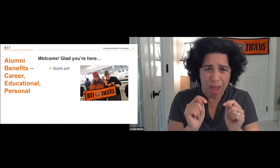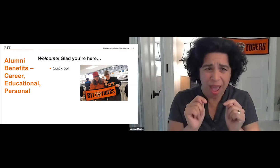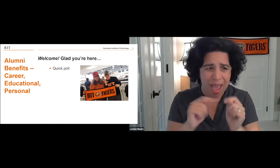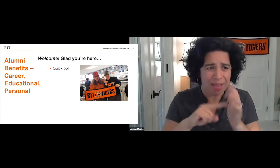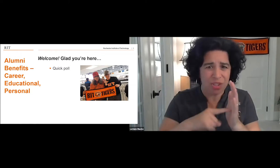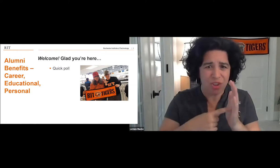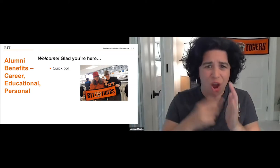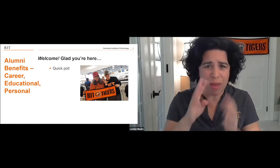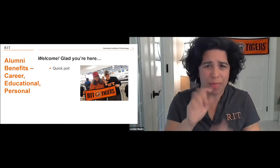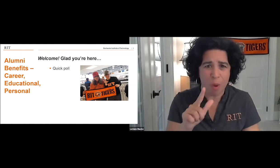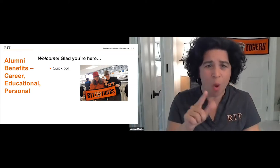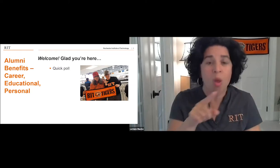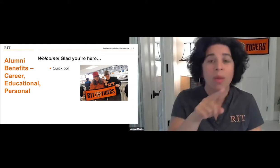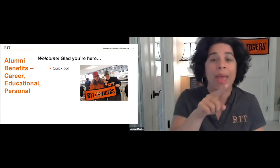Patrick, should we go ahead and get started?